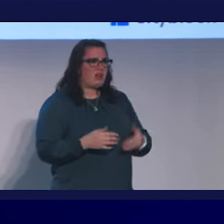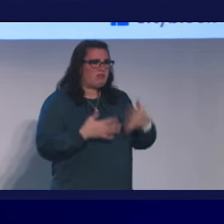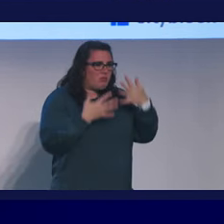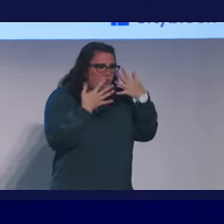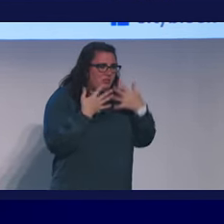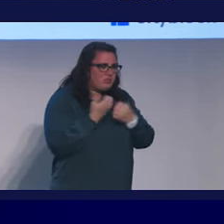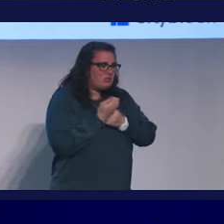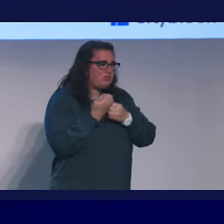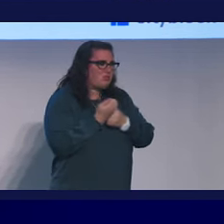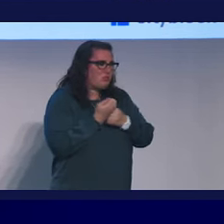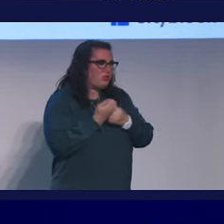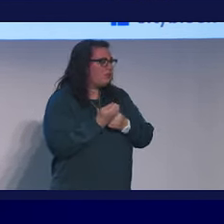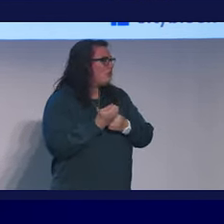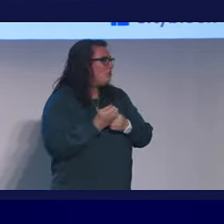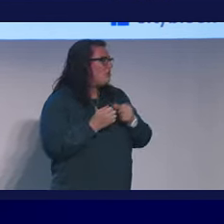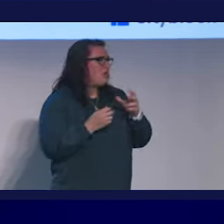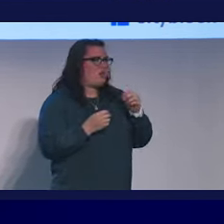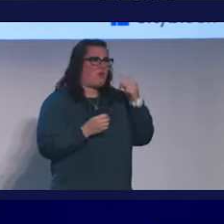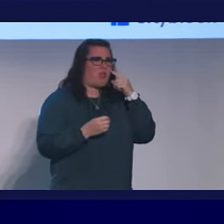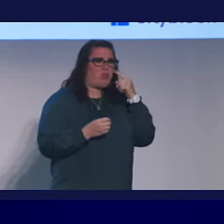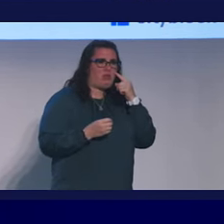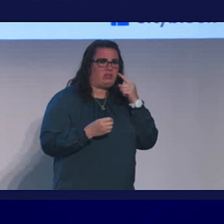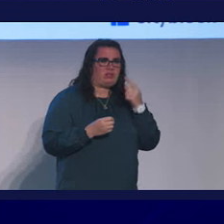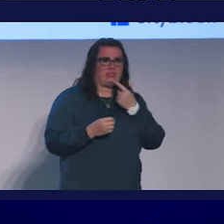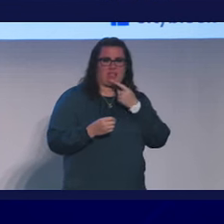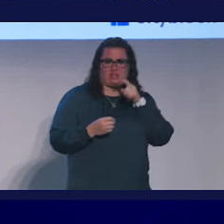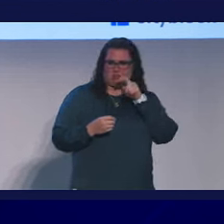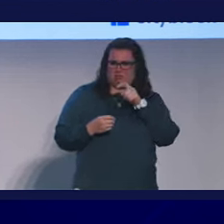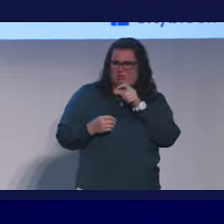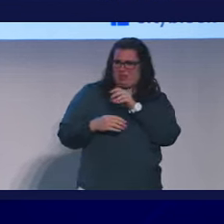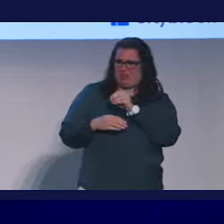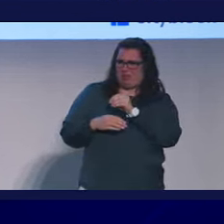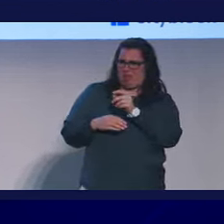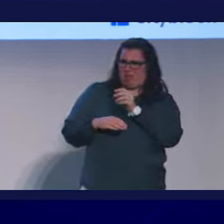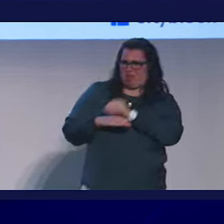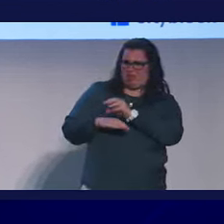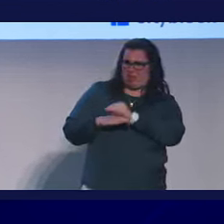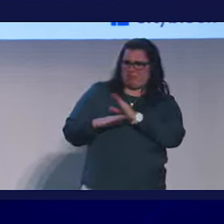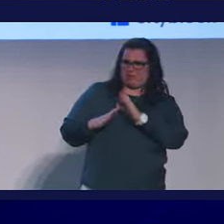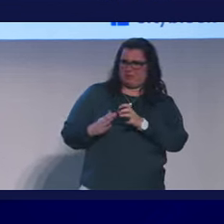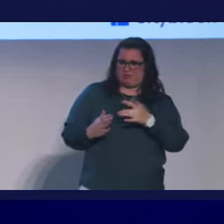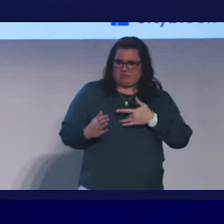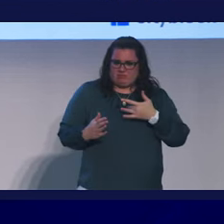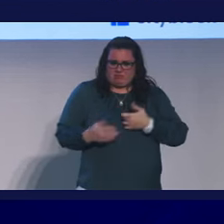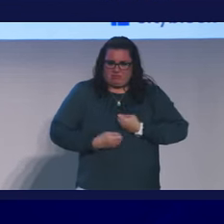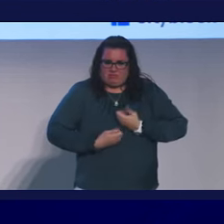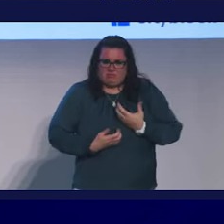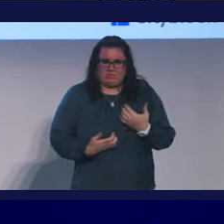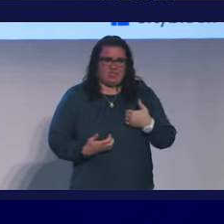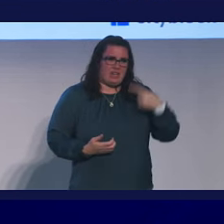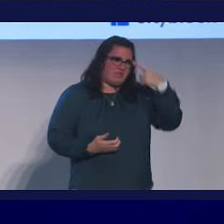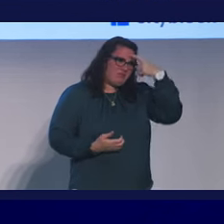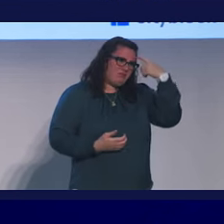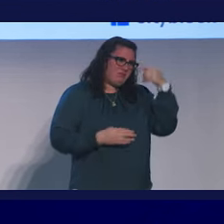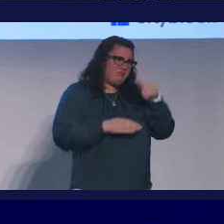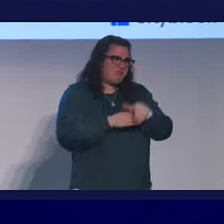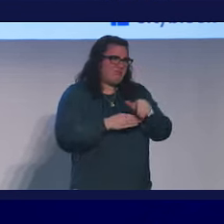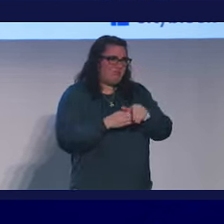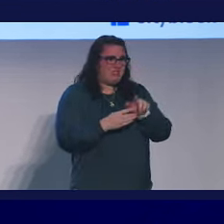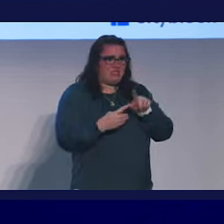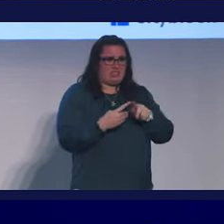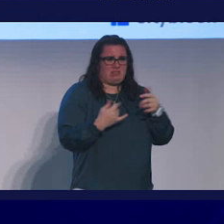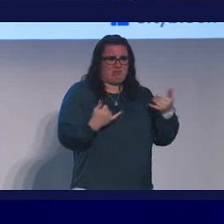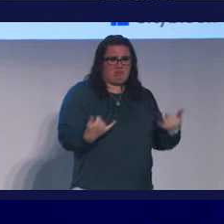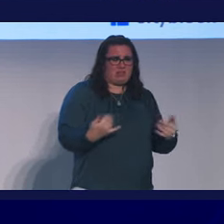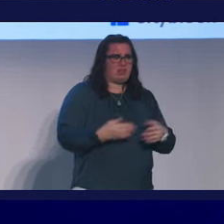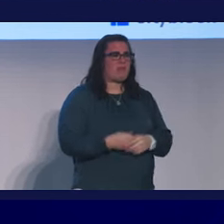This was ubiquitous in her community. No one thought to say, do you need a therapist? Let's talk about how you're feeling. She has nightmares about that day to this day.